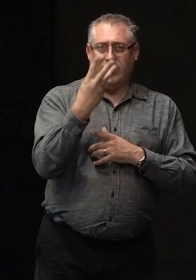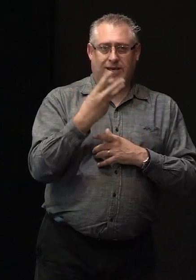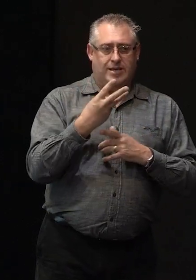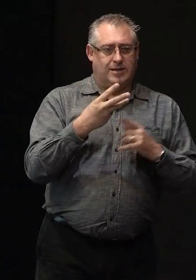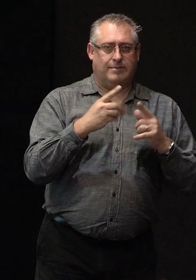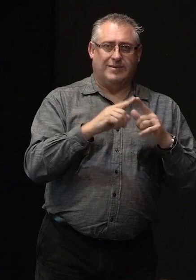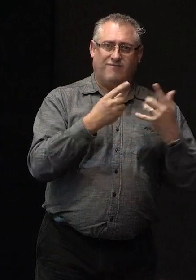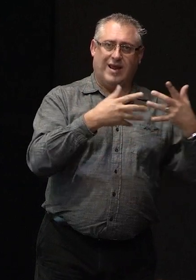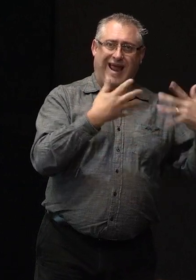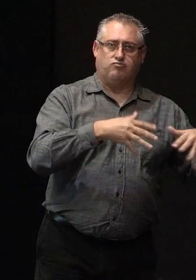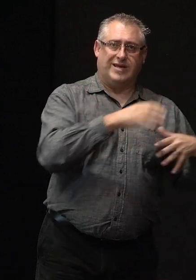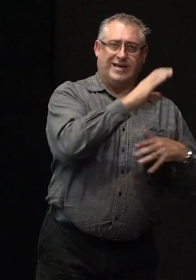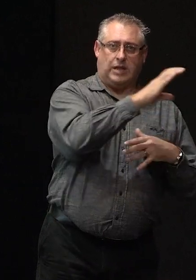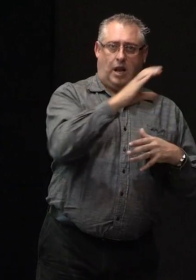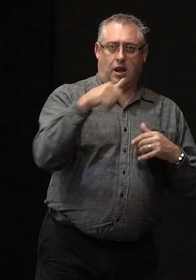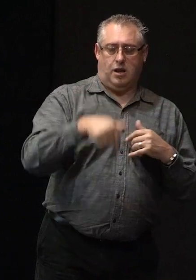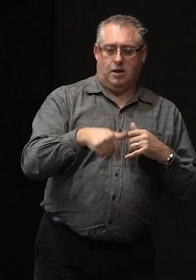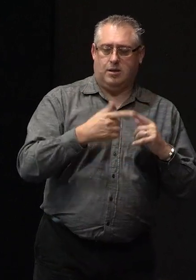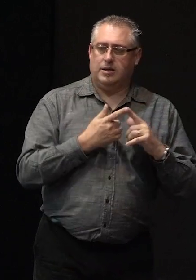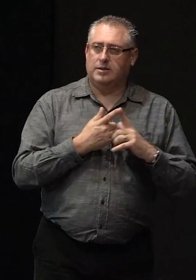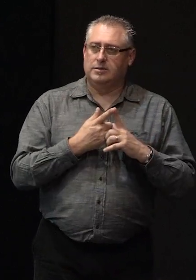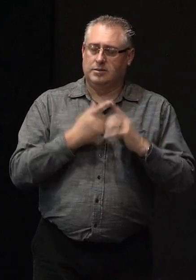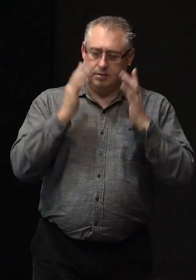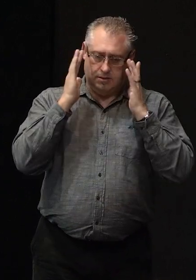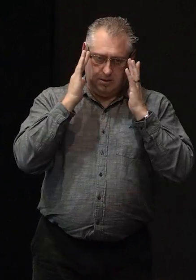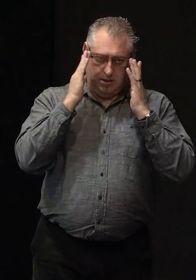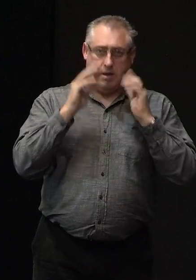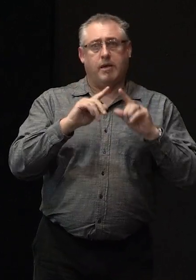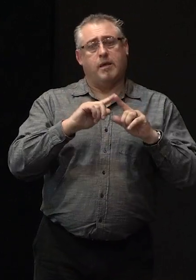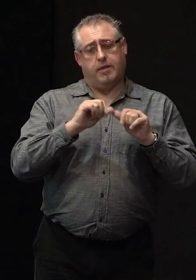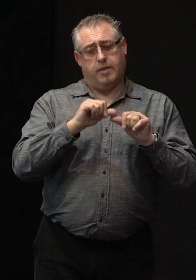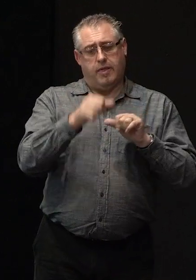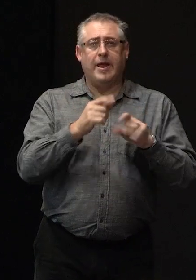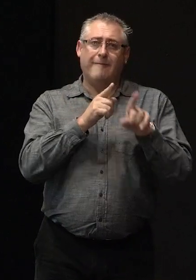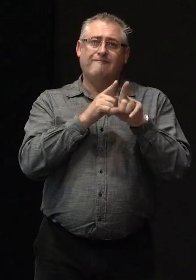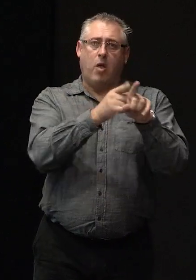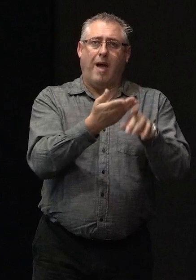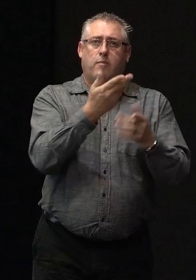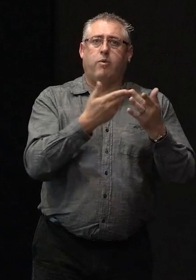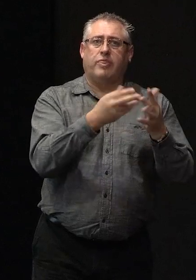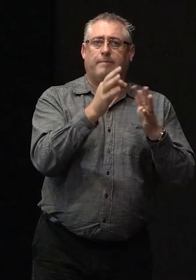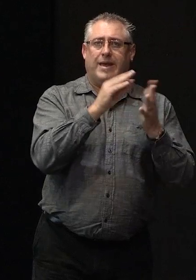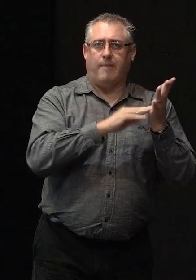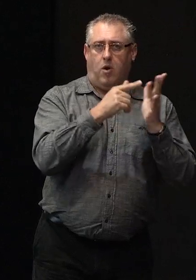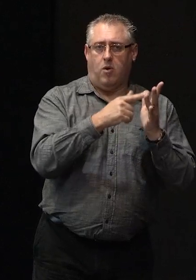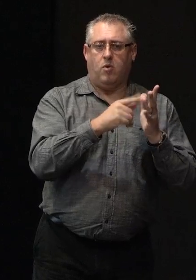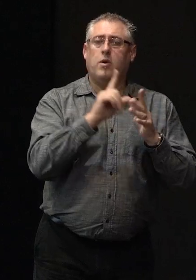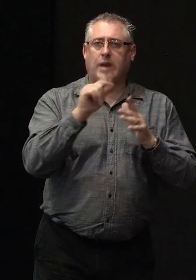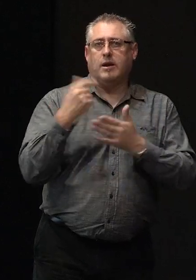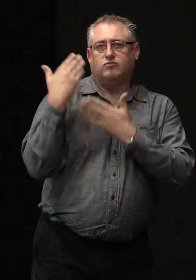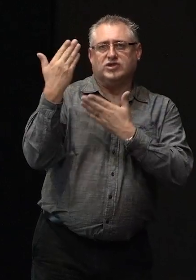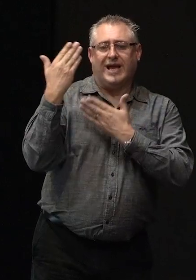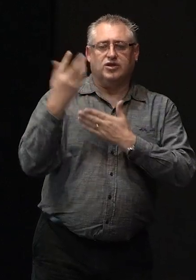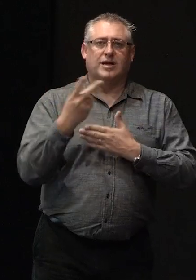councils and then we followed that up with the PMOs we've done presentations also